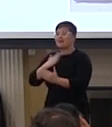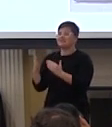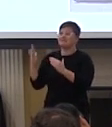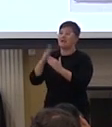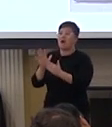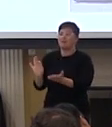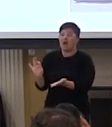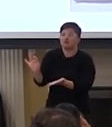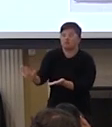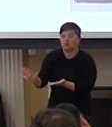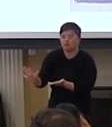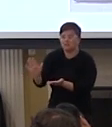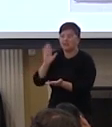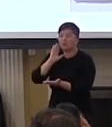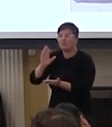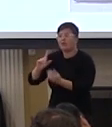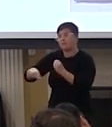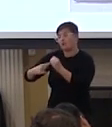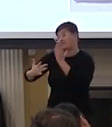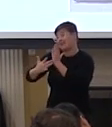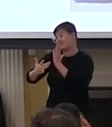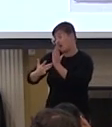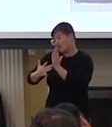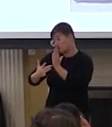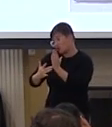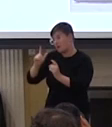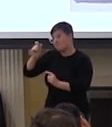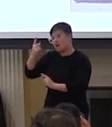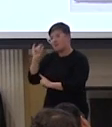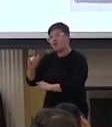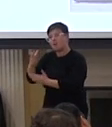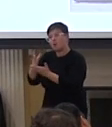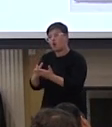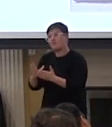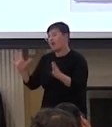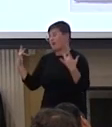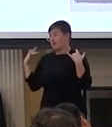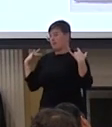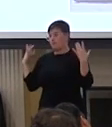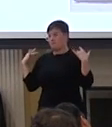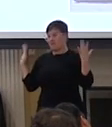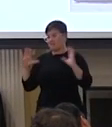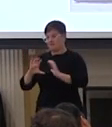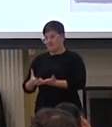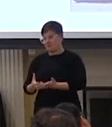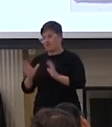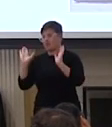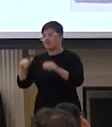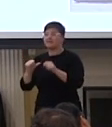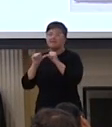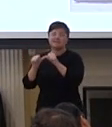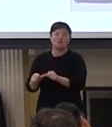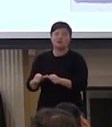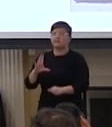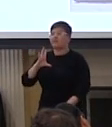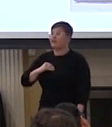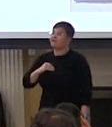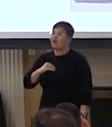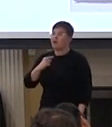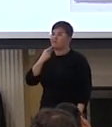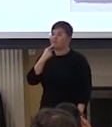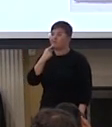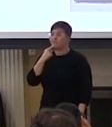contribution is going to be about technology but that part of complacent class that the perpetual letdown is is